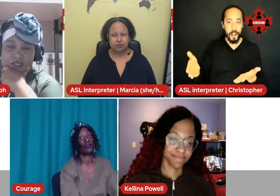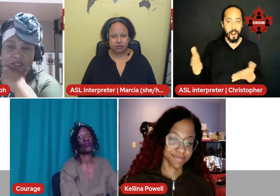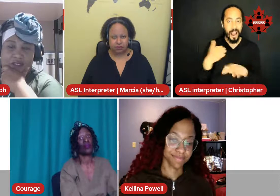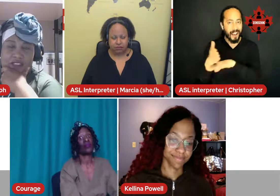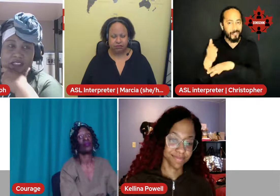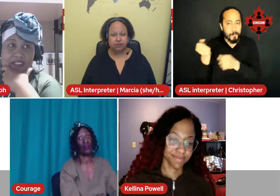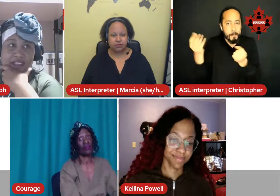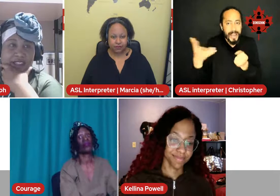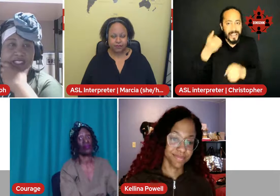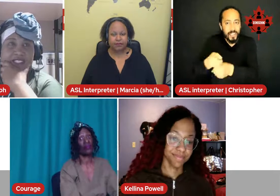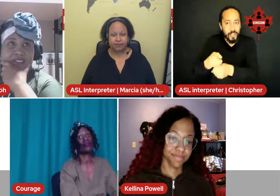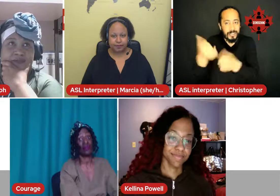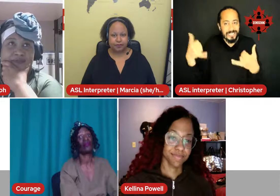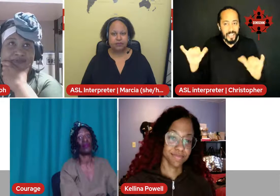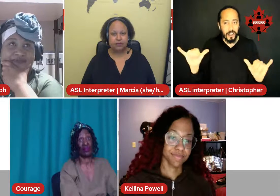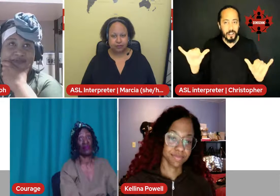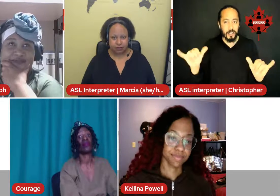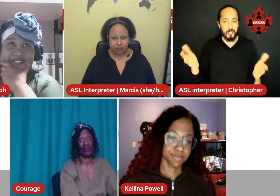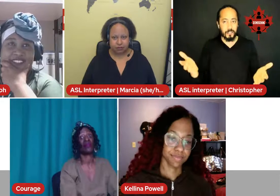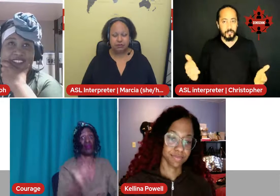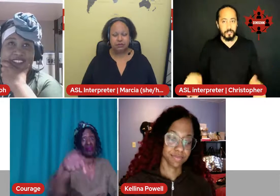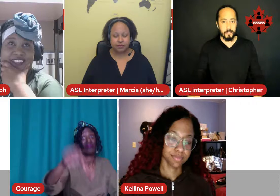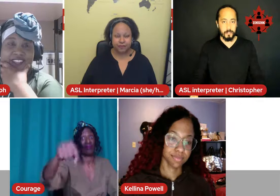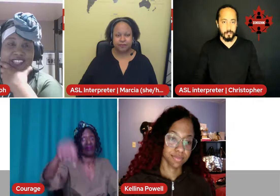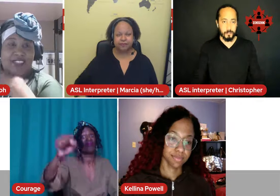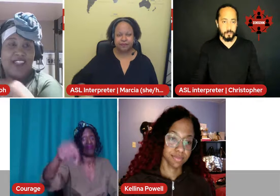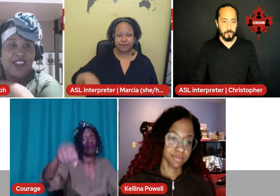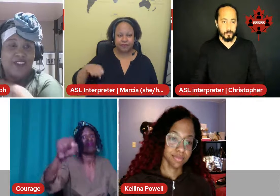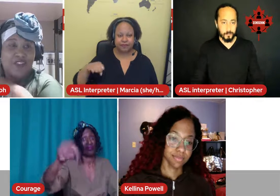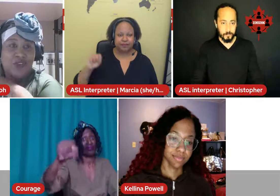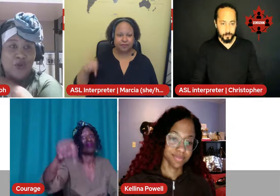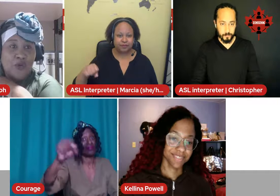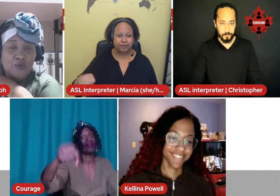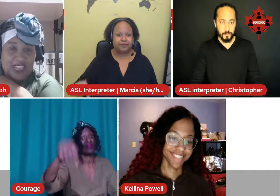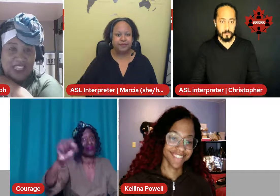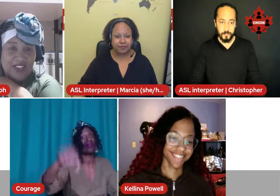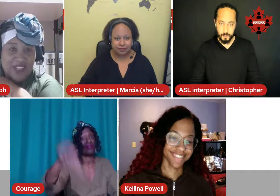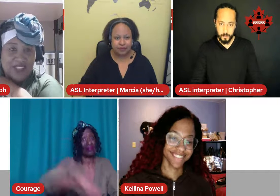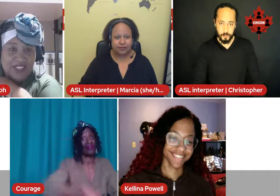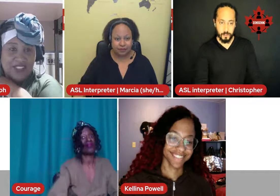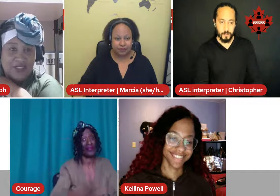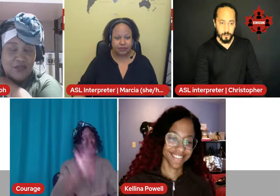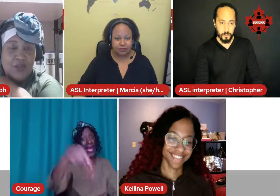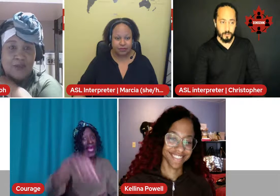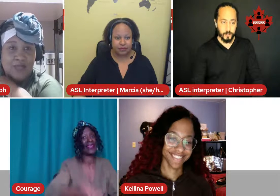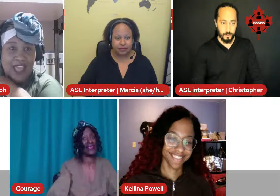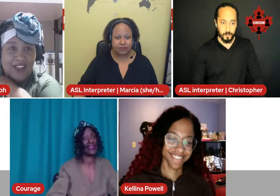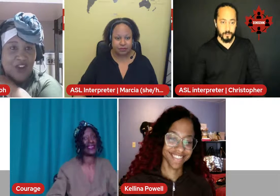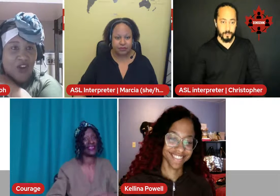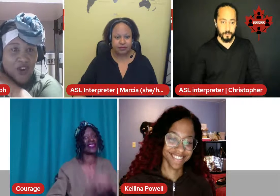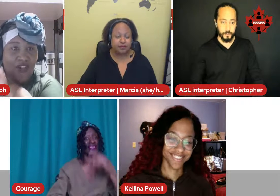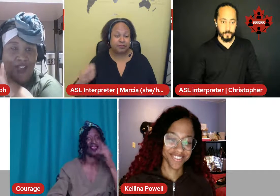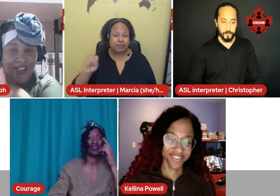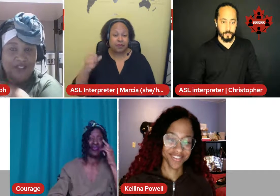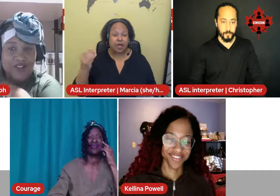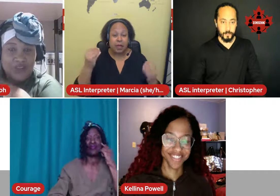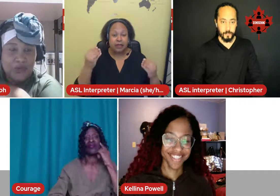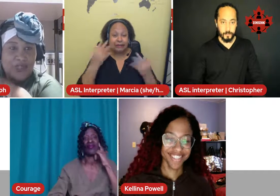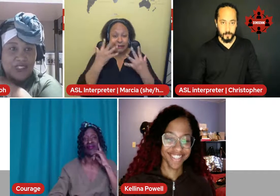Yeah, it's, um, it's sad that so many of us who are black all have stories